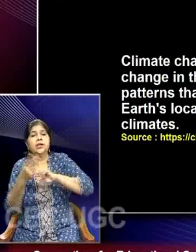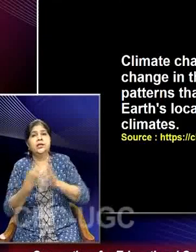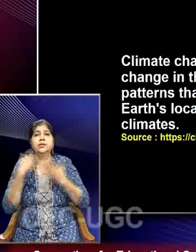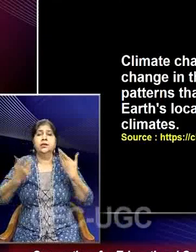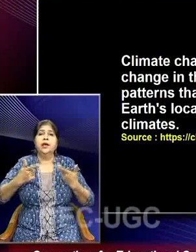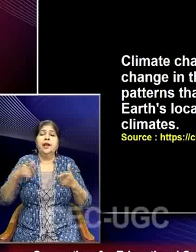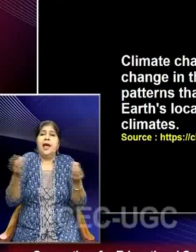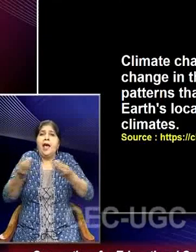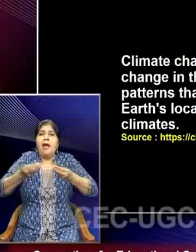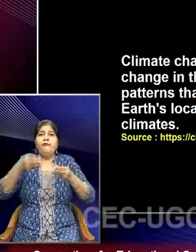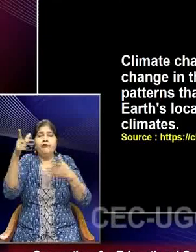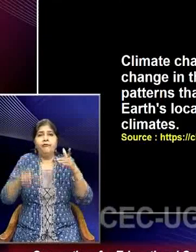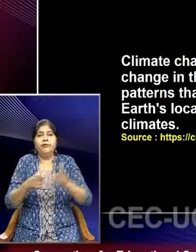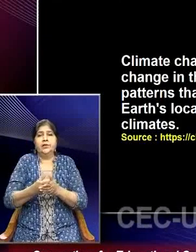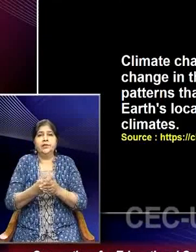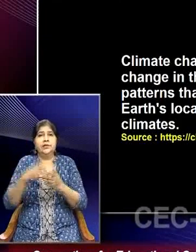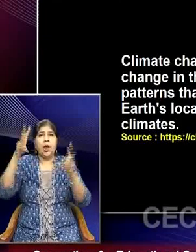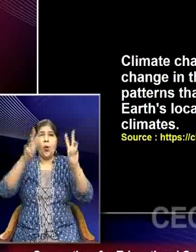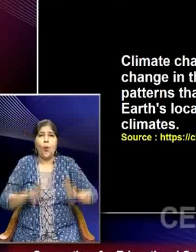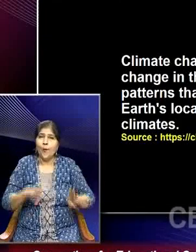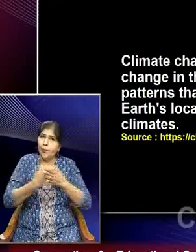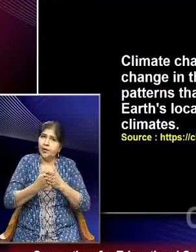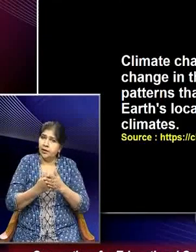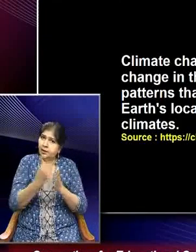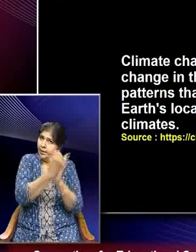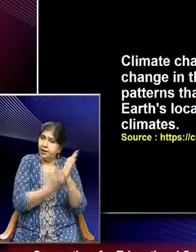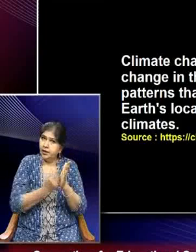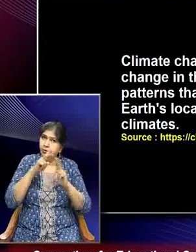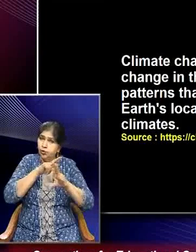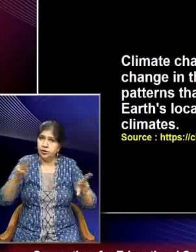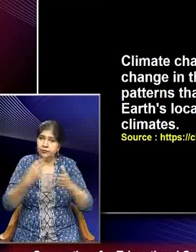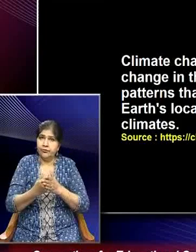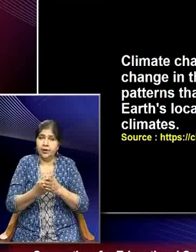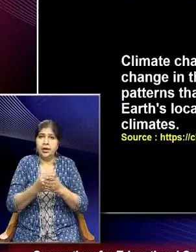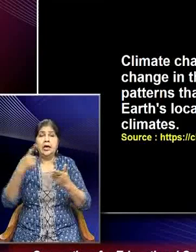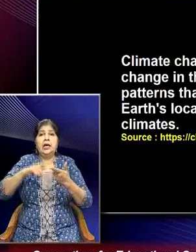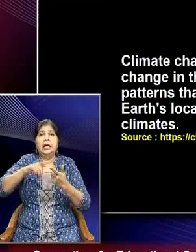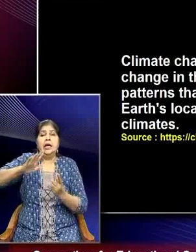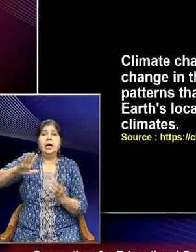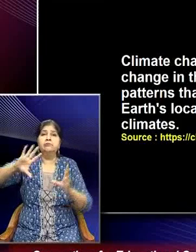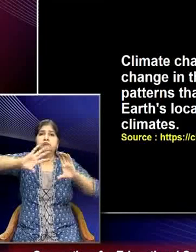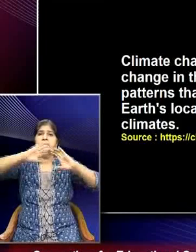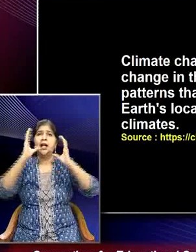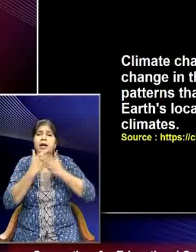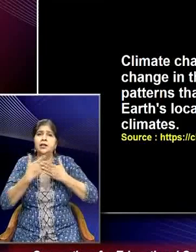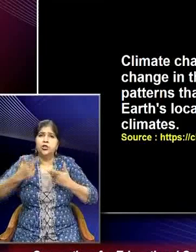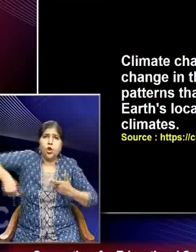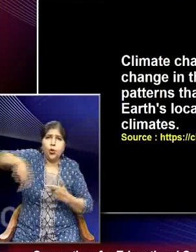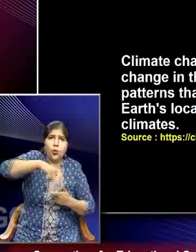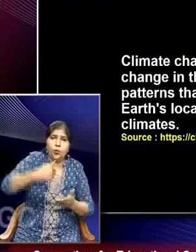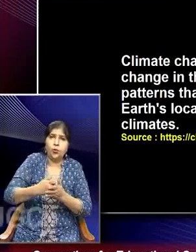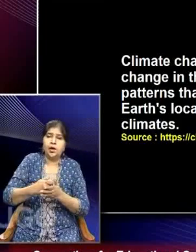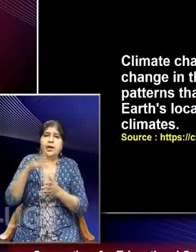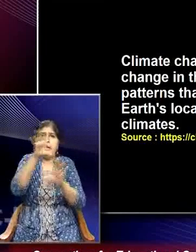weather patterns that have come to define Earth's local, regional and